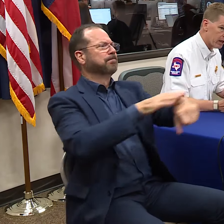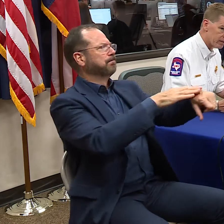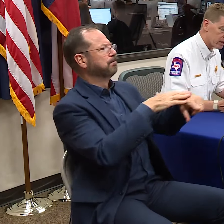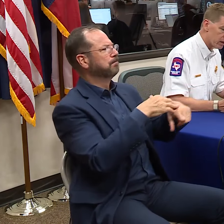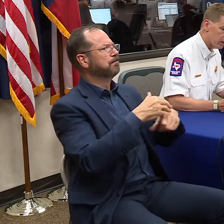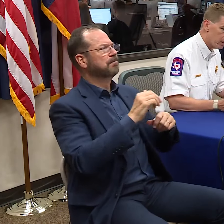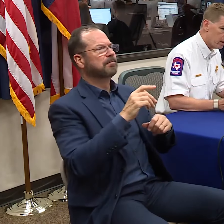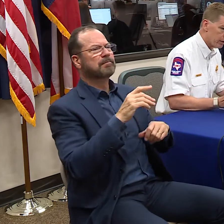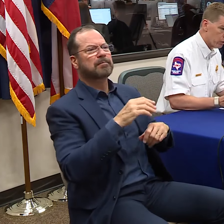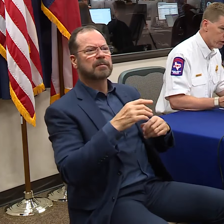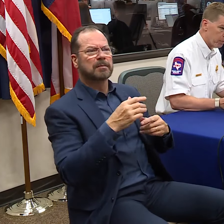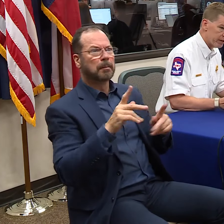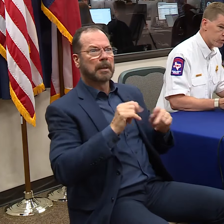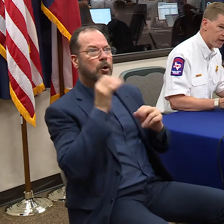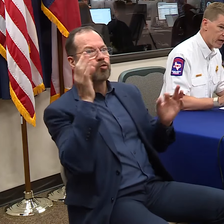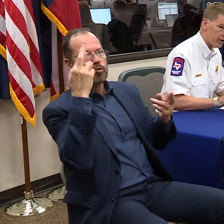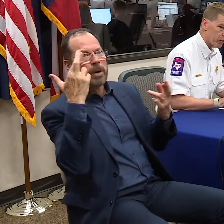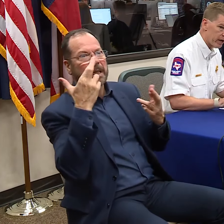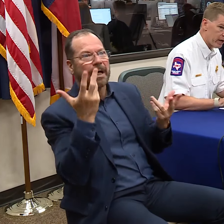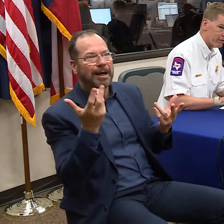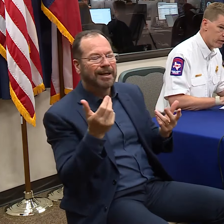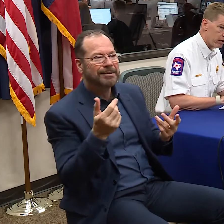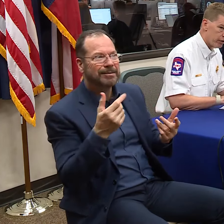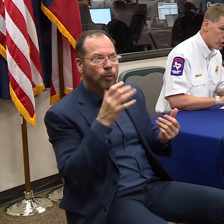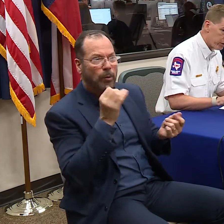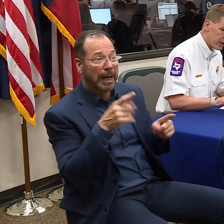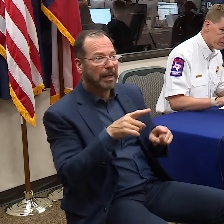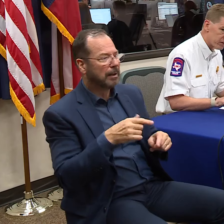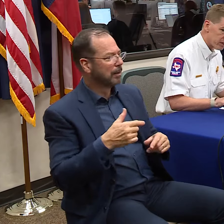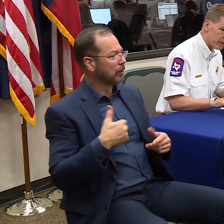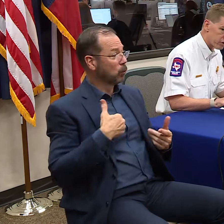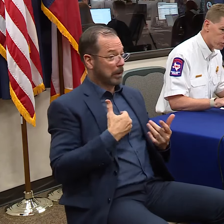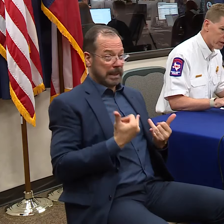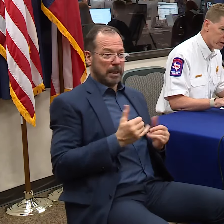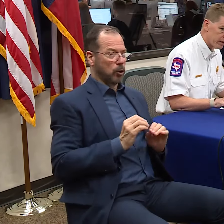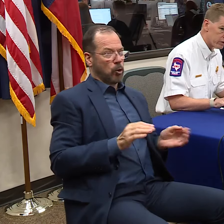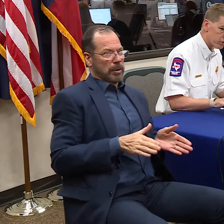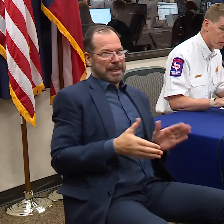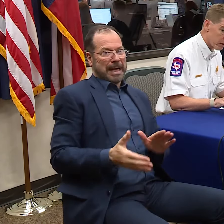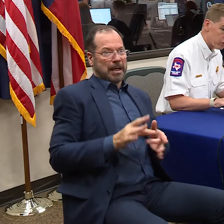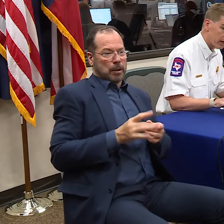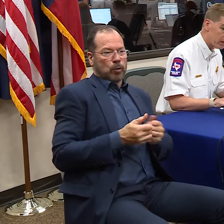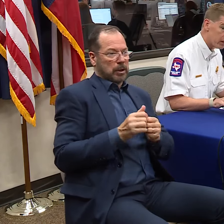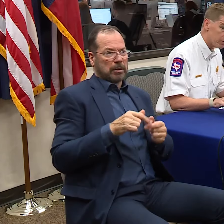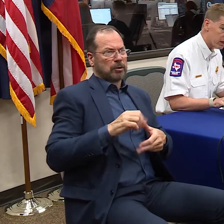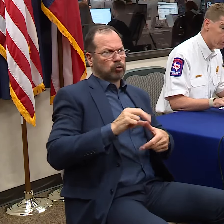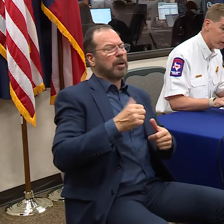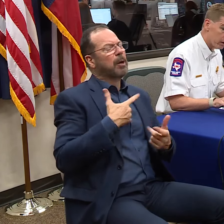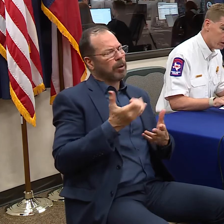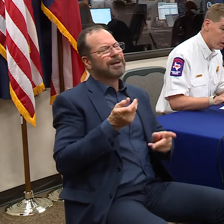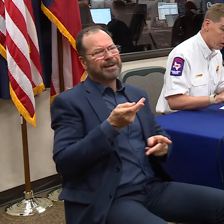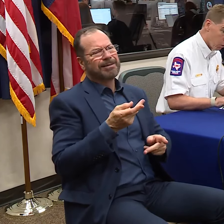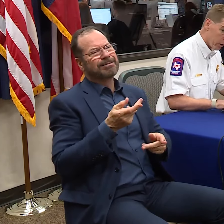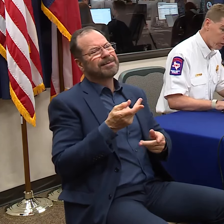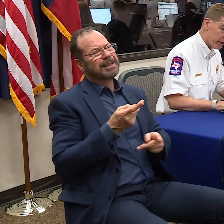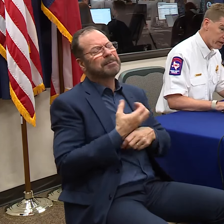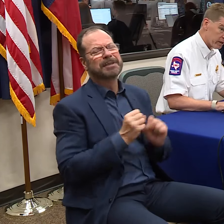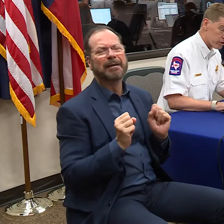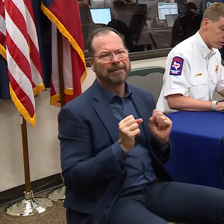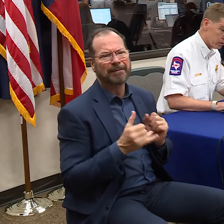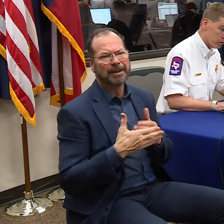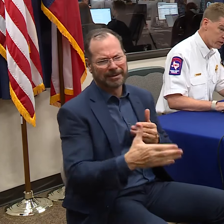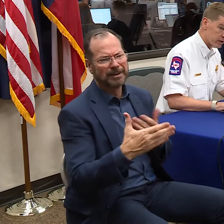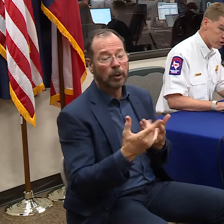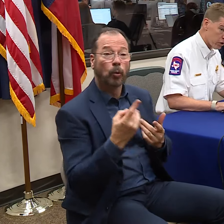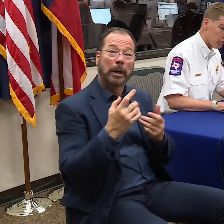may not realize it yet. You know, we're at a place right now that we have no deaths in Texas related to this storm. I'd sure like to keep it that way. One way